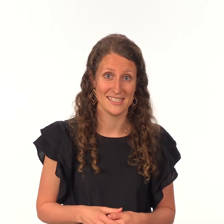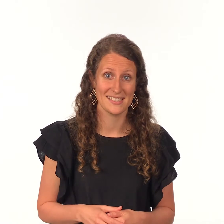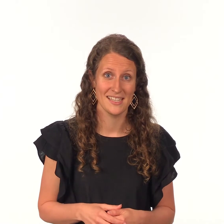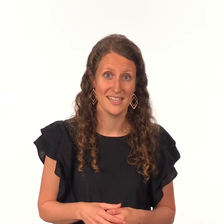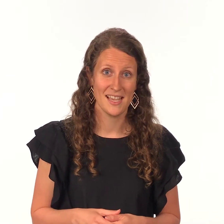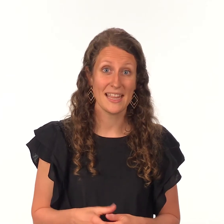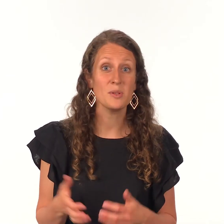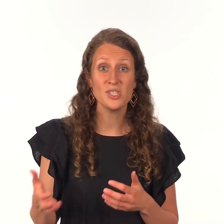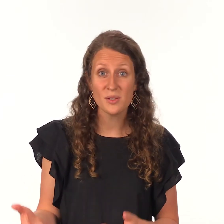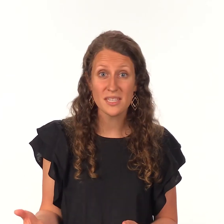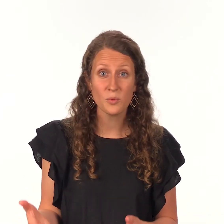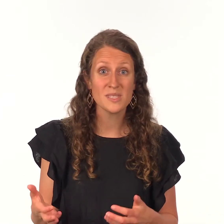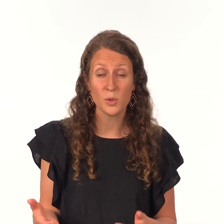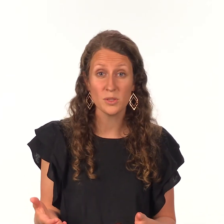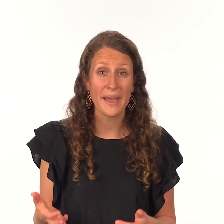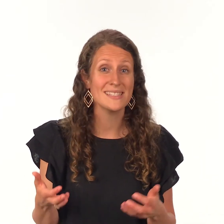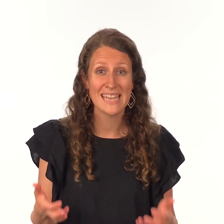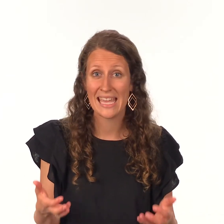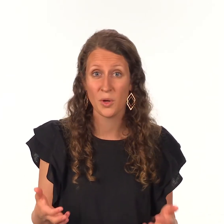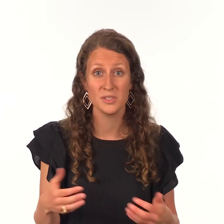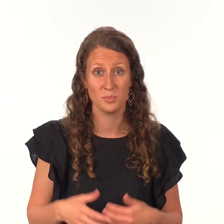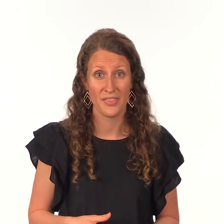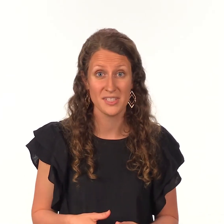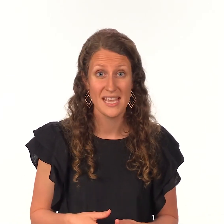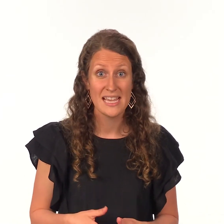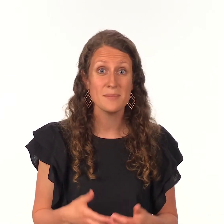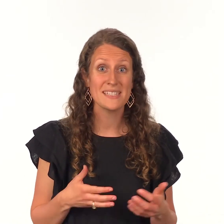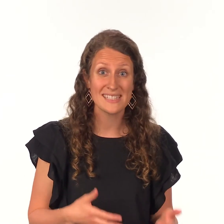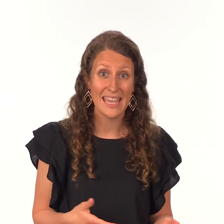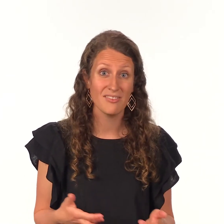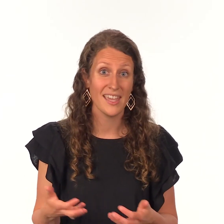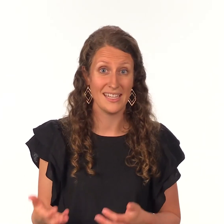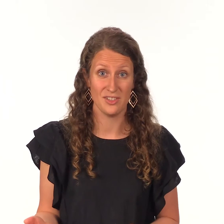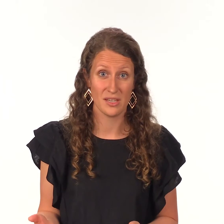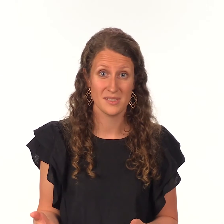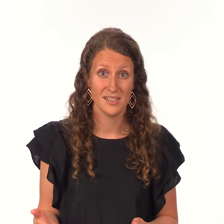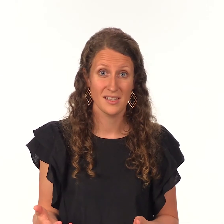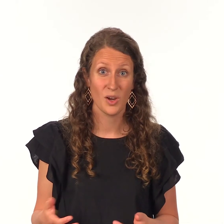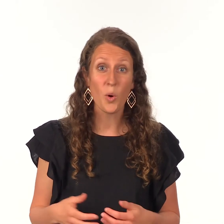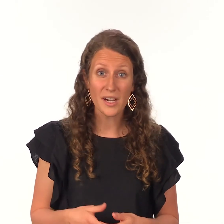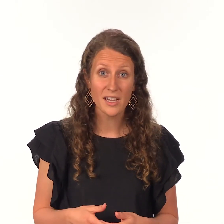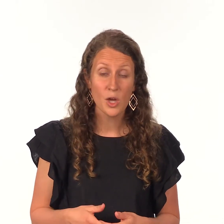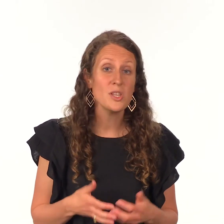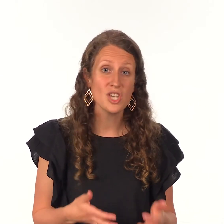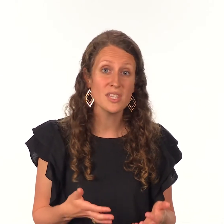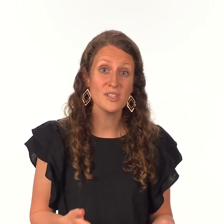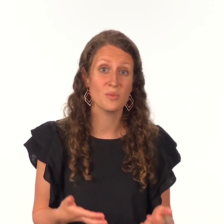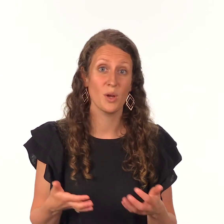like when joseph was sold by his 10 older brothers to be a slave in egypt or when joseph was thrown